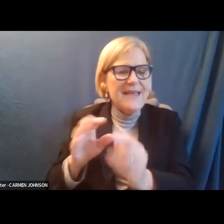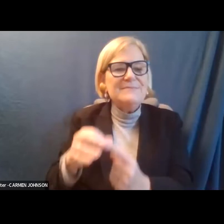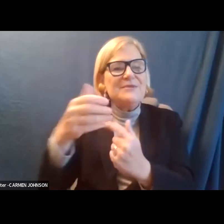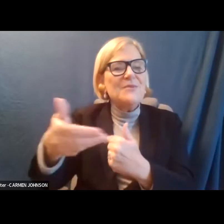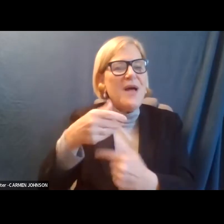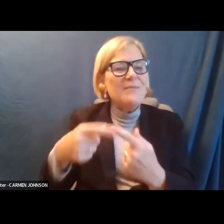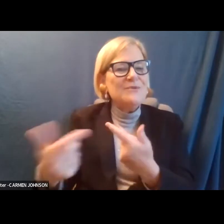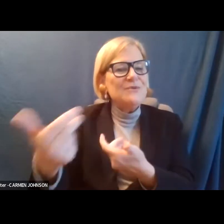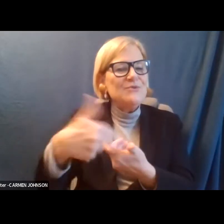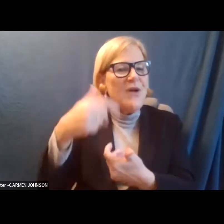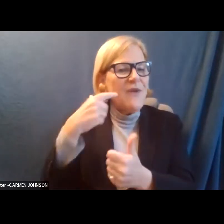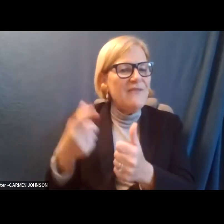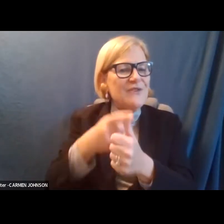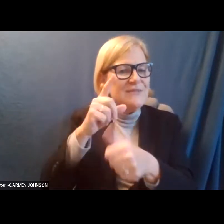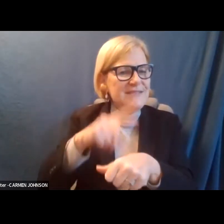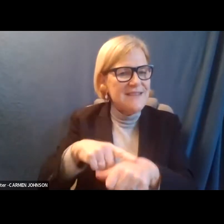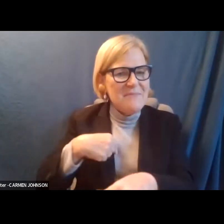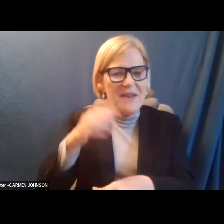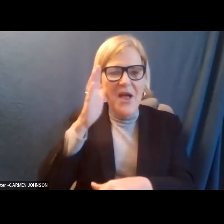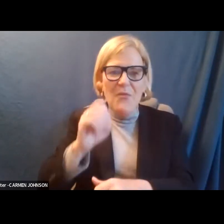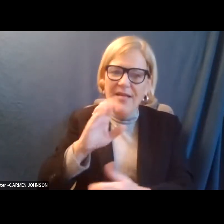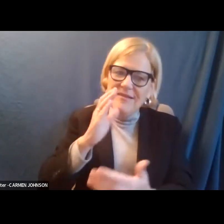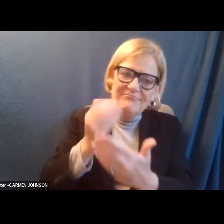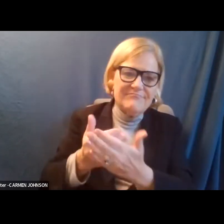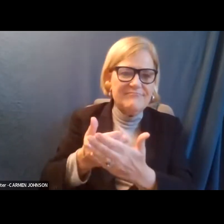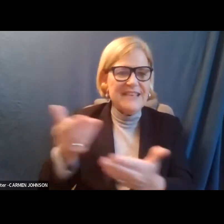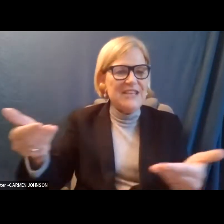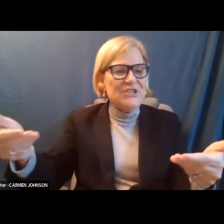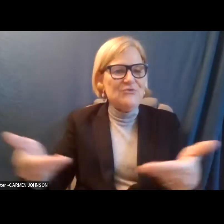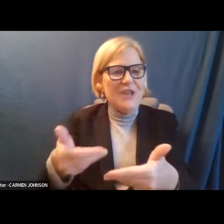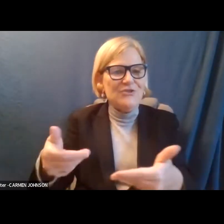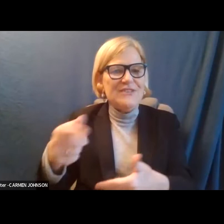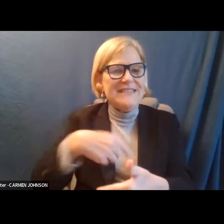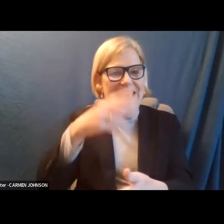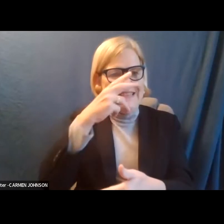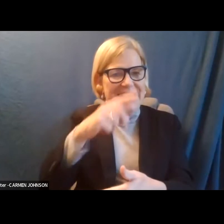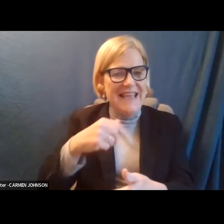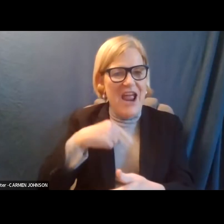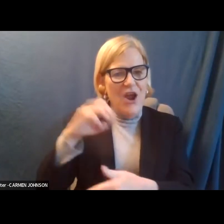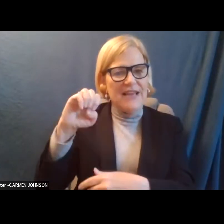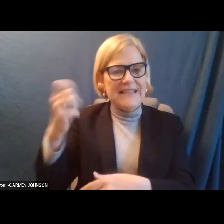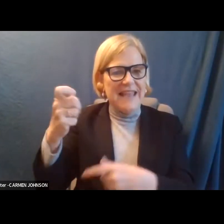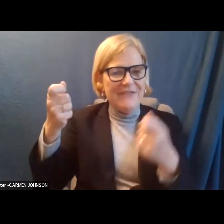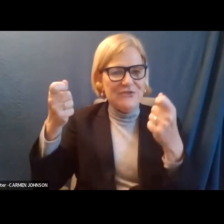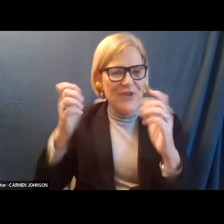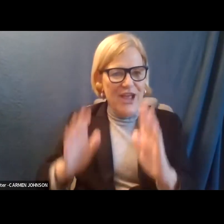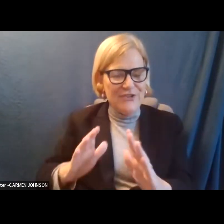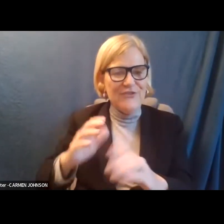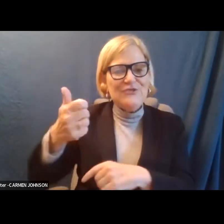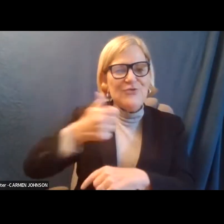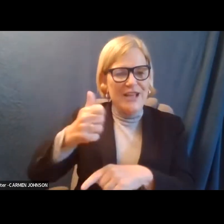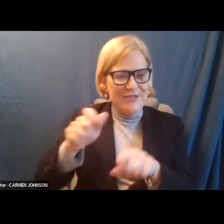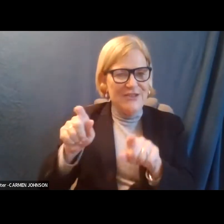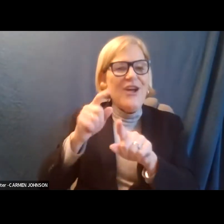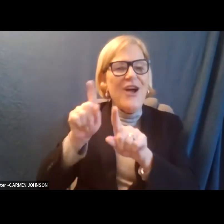anyone joining us for the first time. And I'm going to get right to our introductions. And I see that our executive director of transit is on so I will